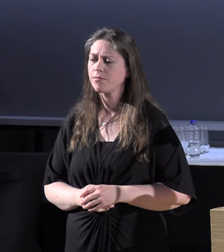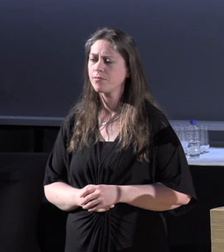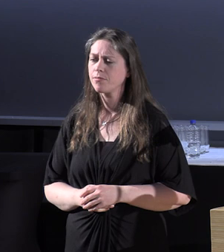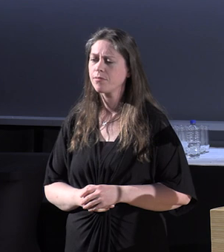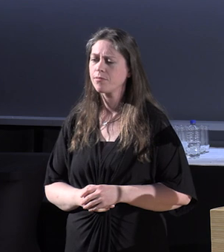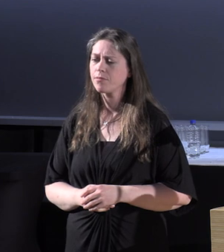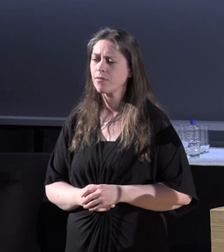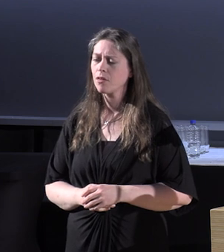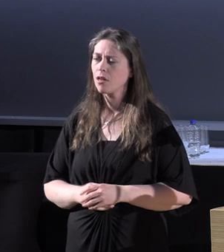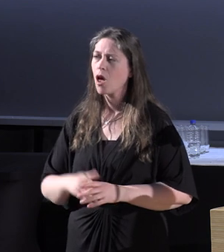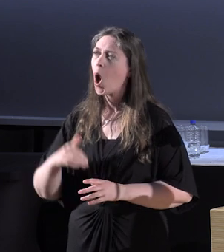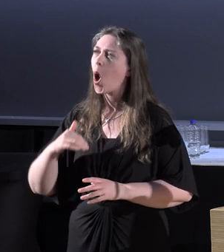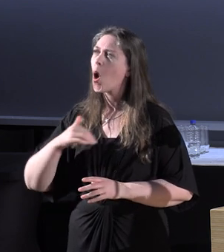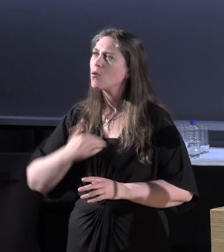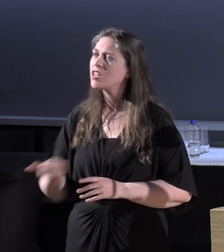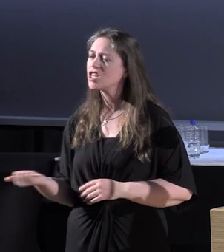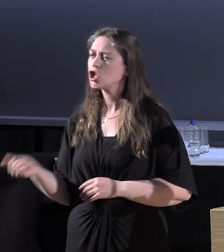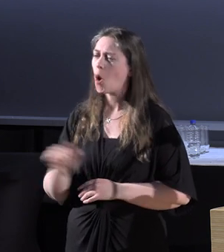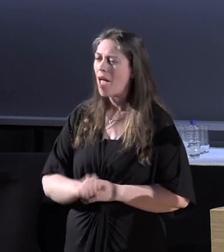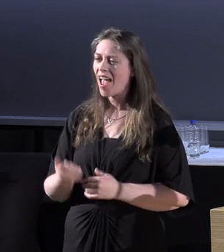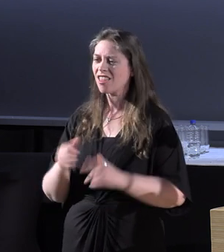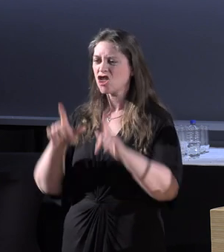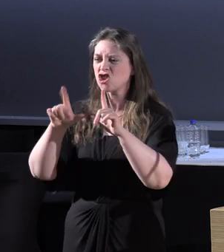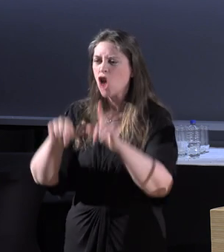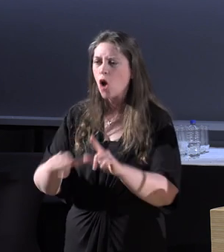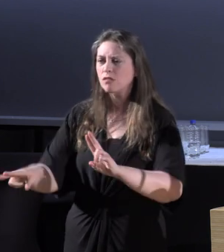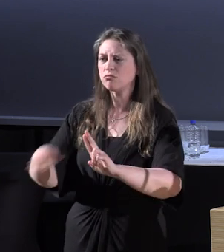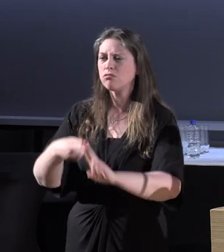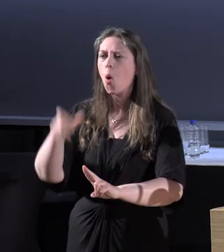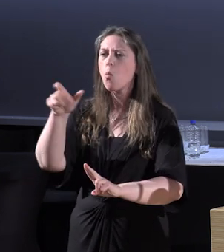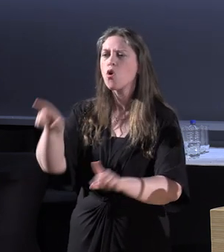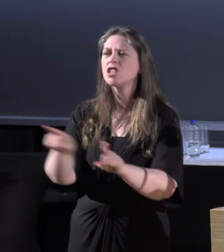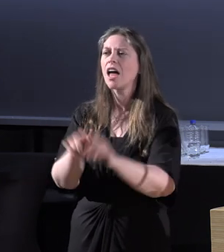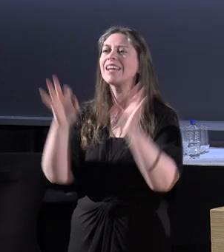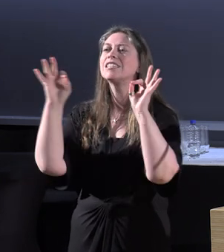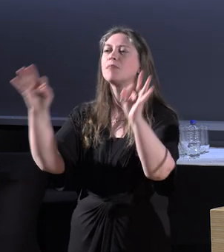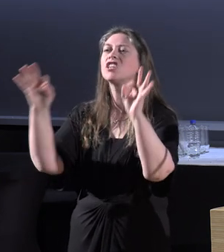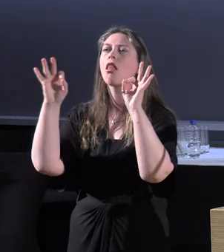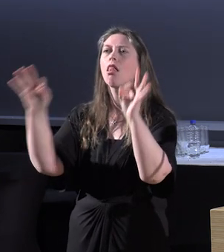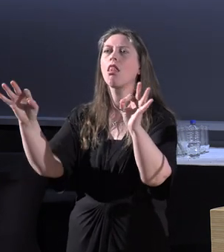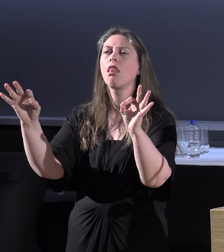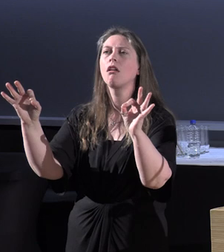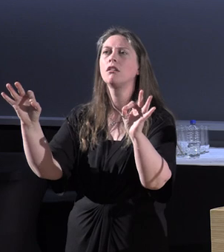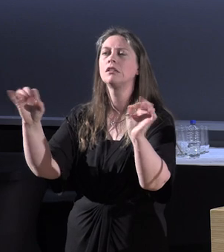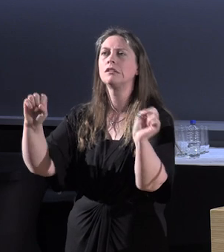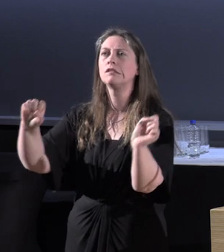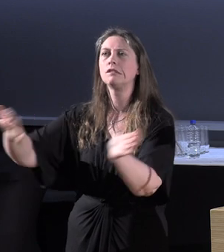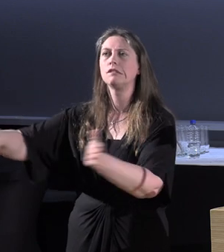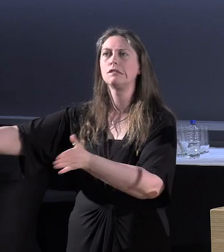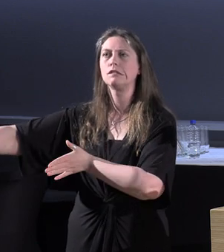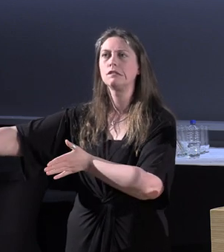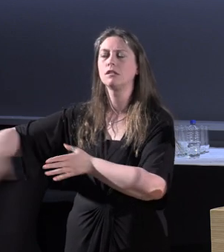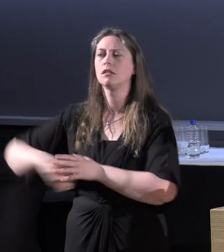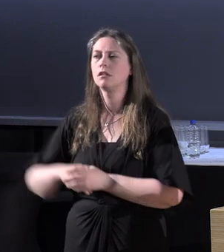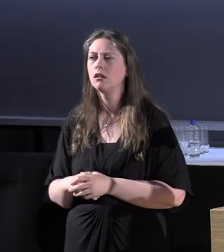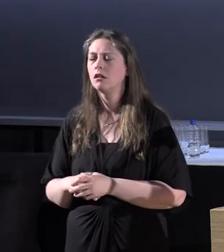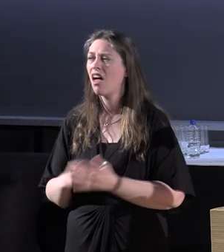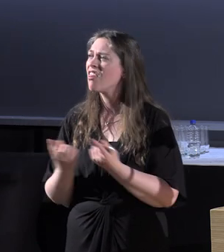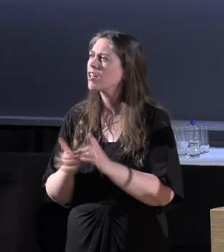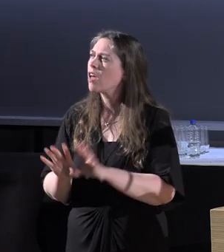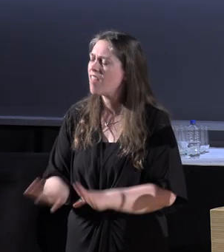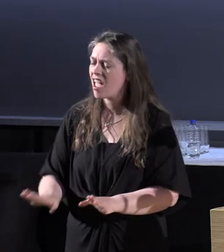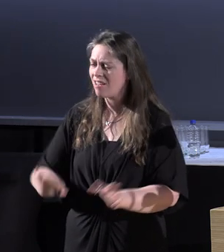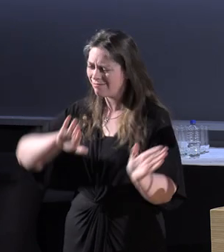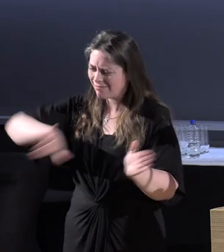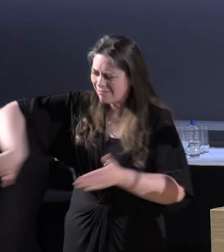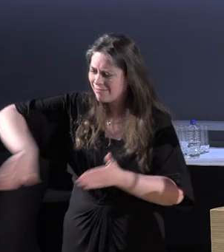reinvest the slogans. We've got to get rid of words like special. And all these sorts of things. We've got